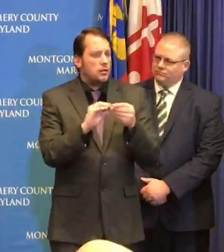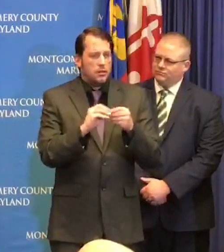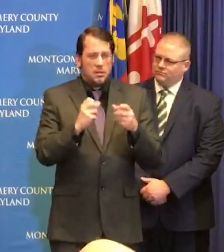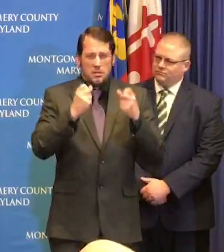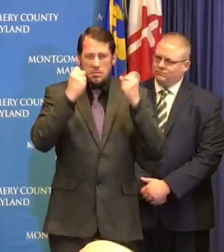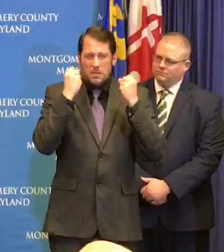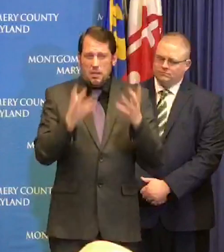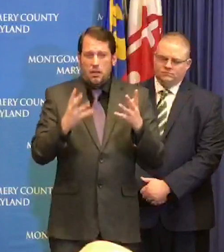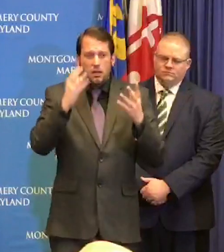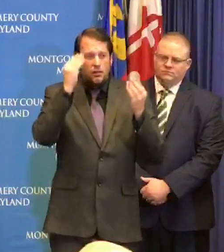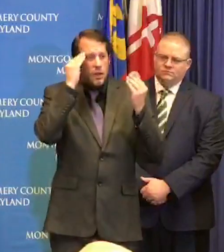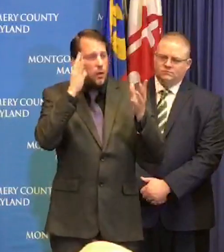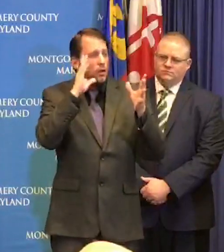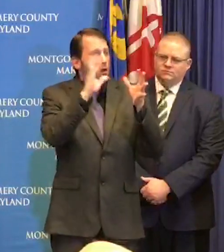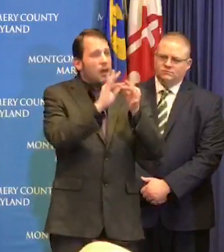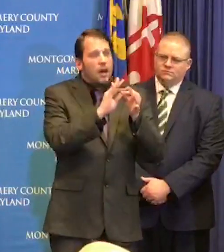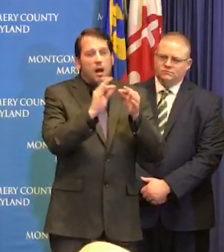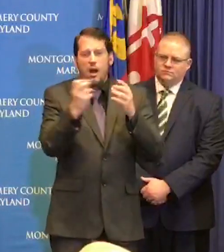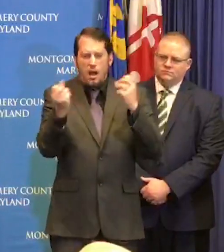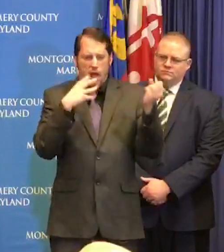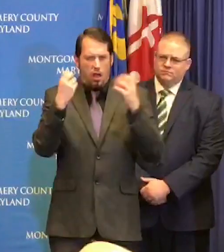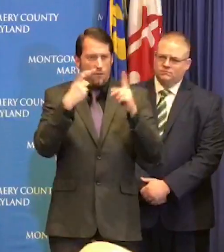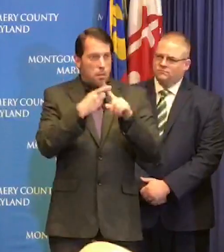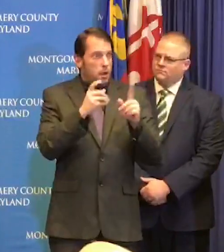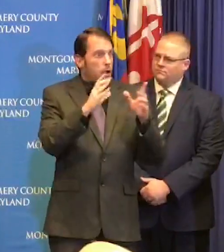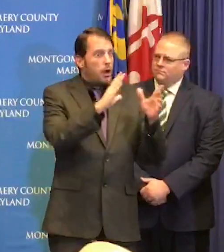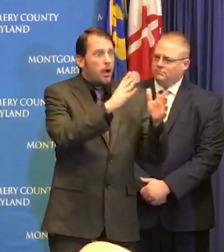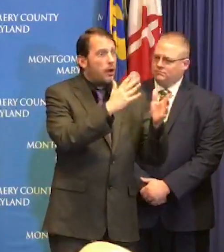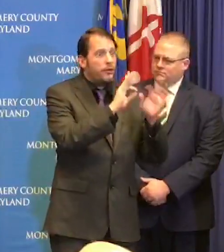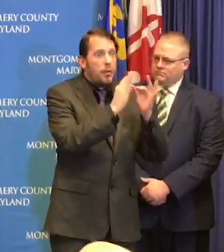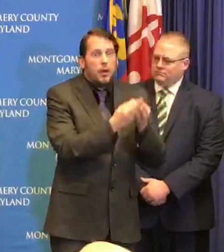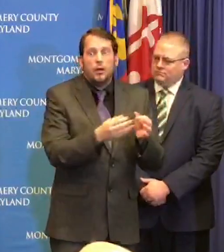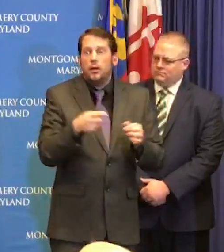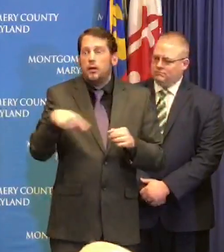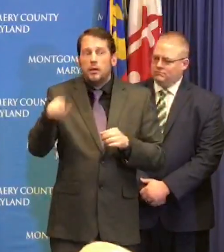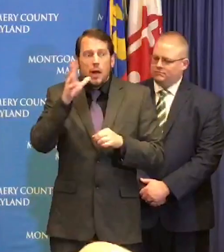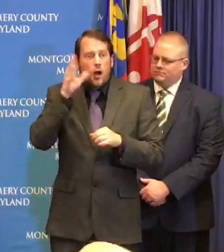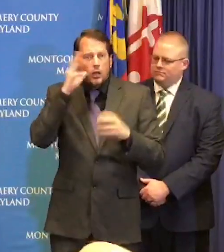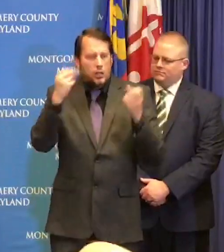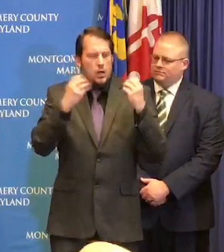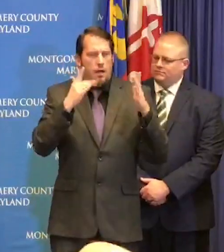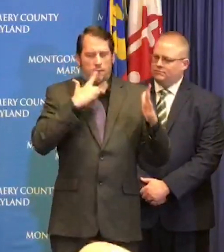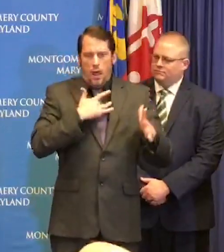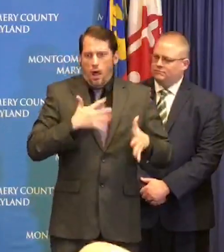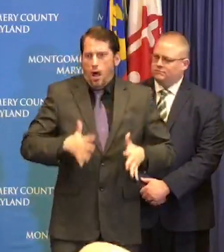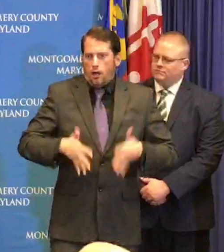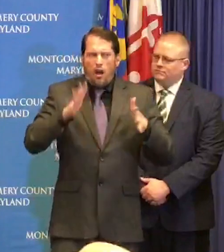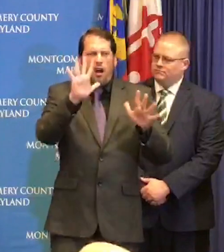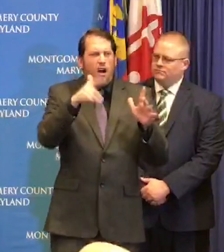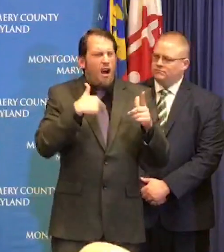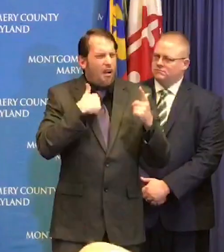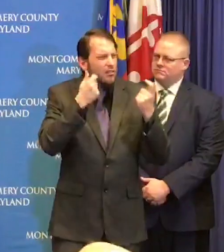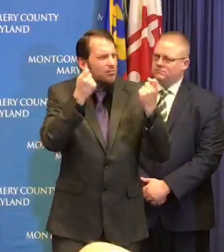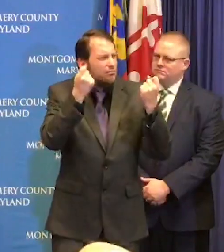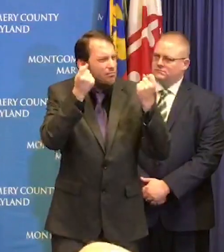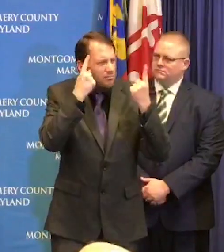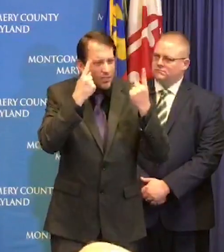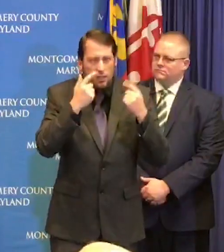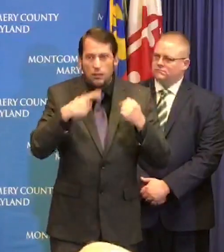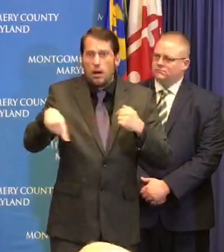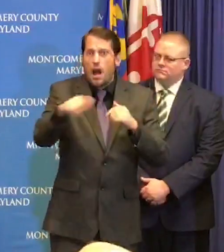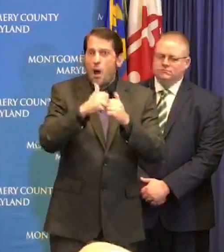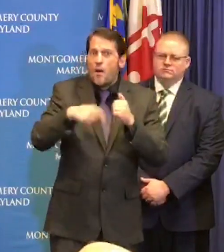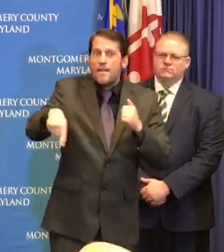parents of Montgomery County and we understand the anxiety we understand how people feel and the many different